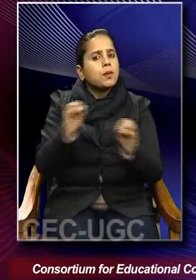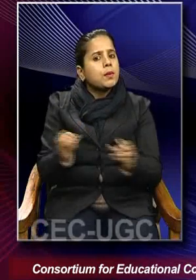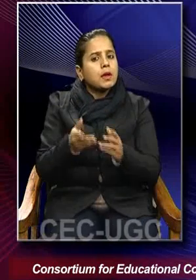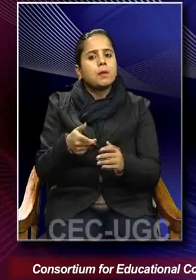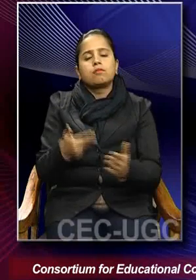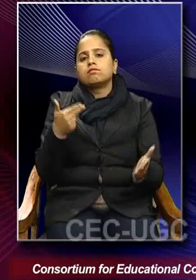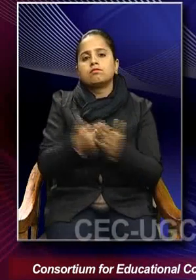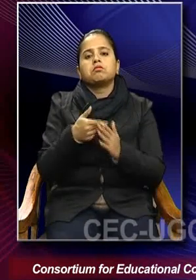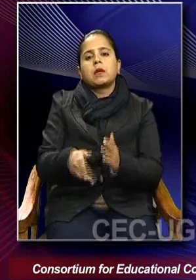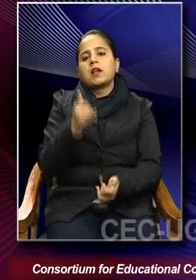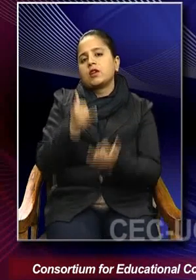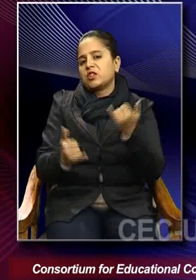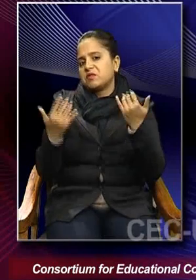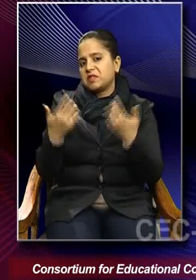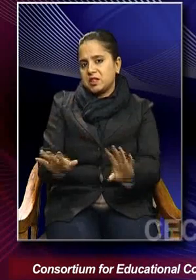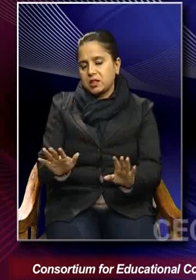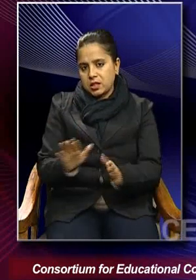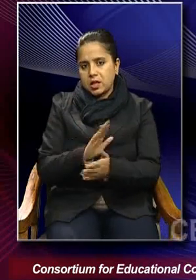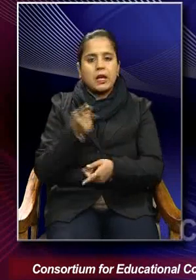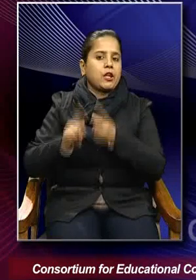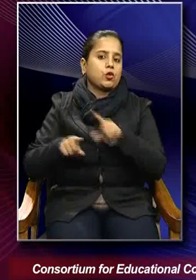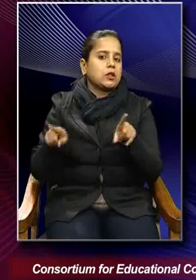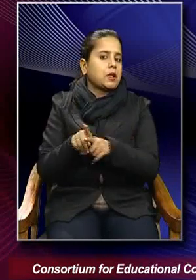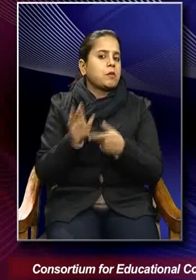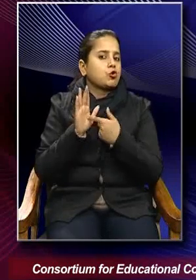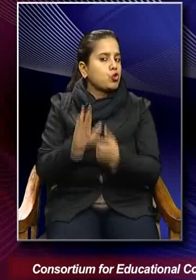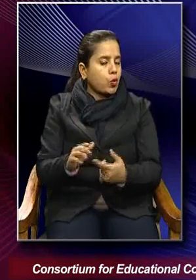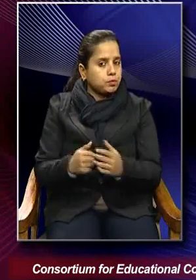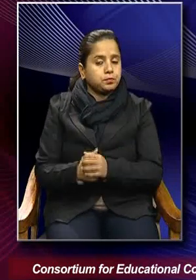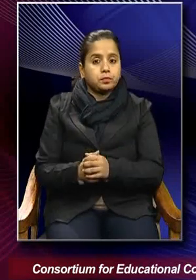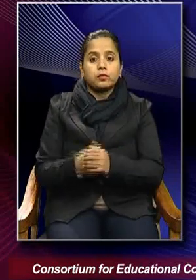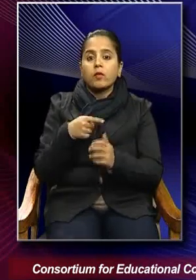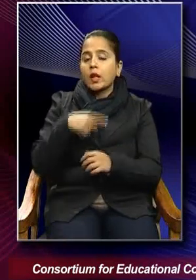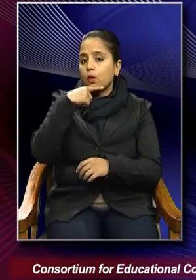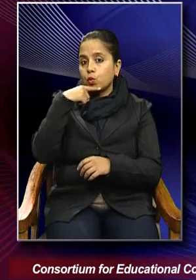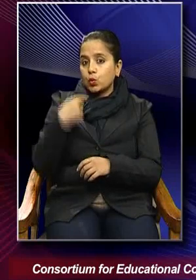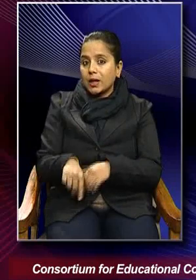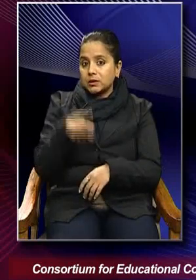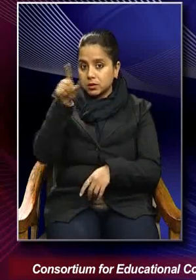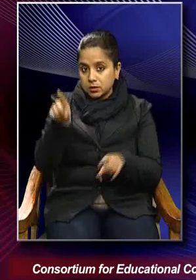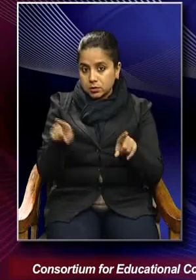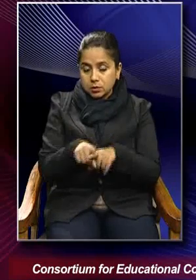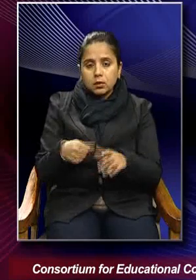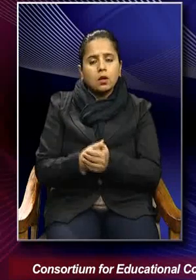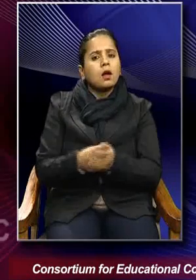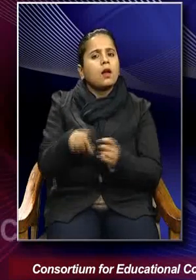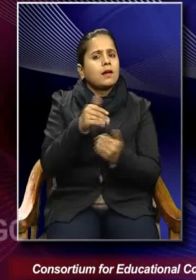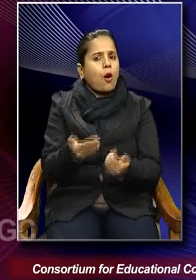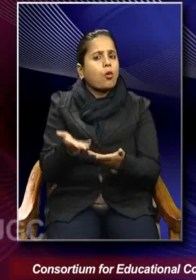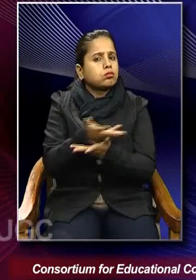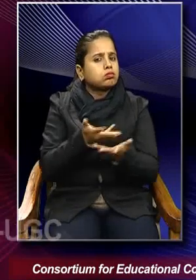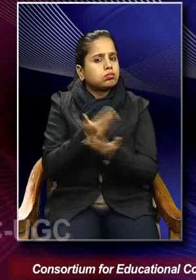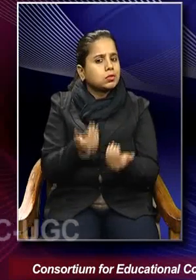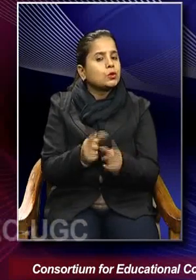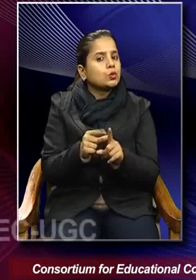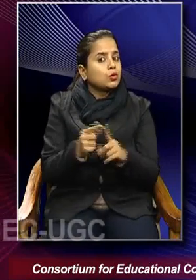mark the end of history, uh, as well. And, uh, in Russia, so, what, what we just discussed is